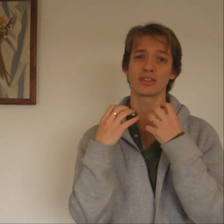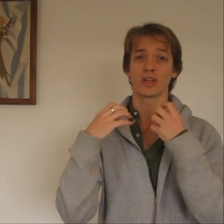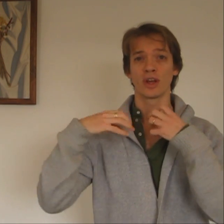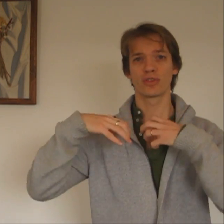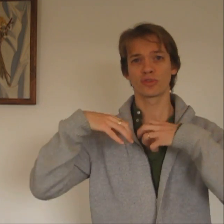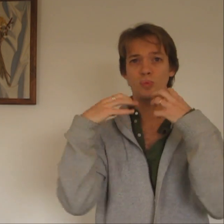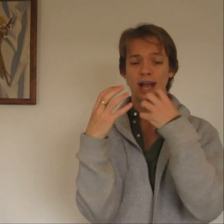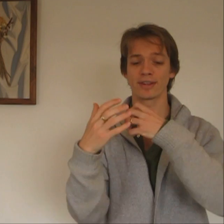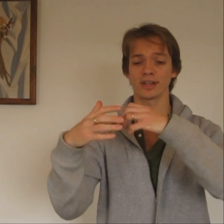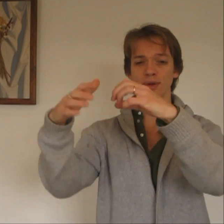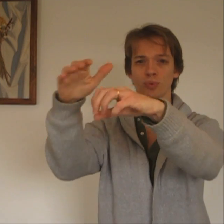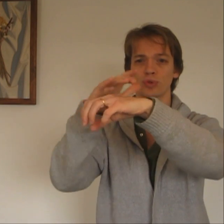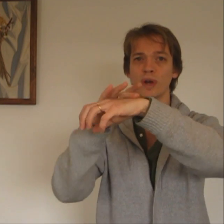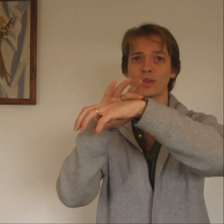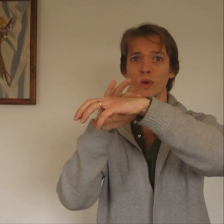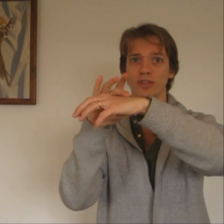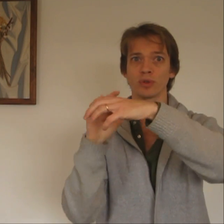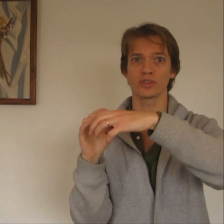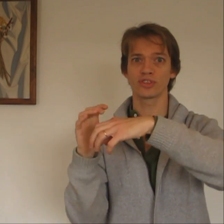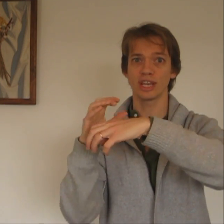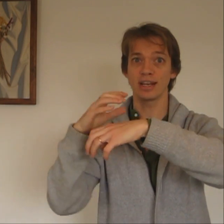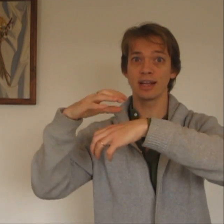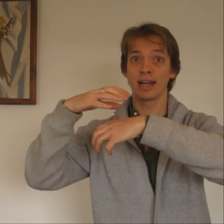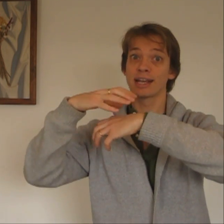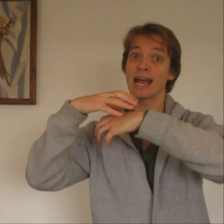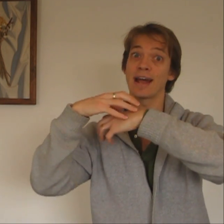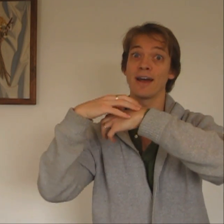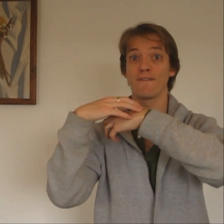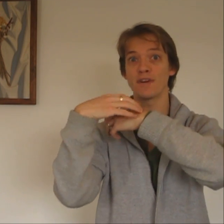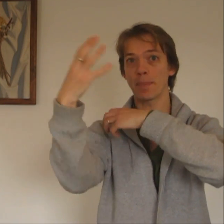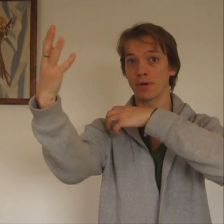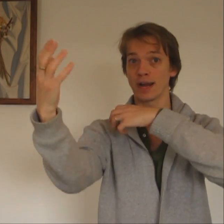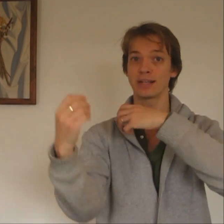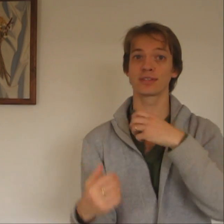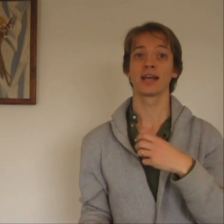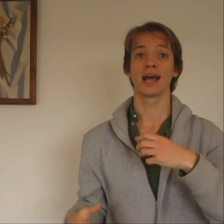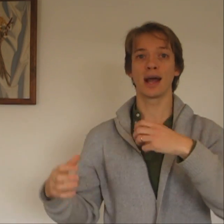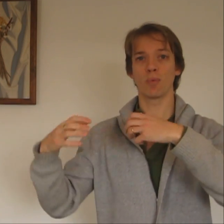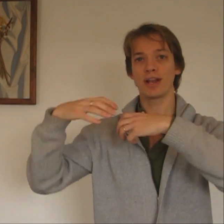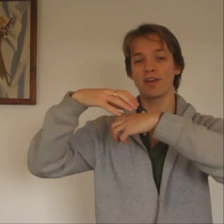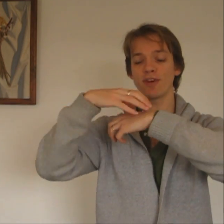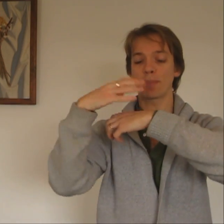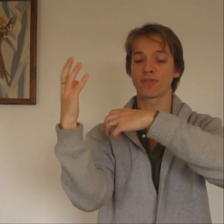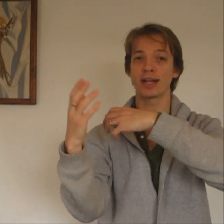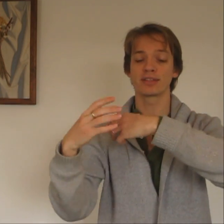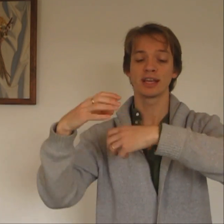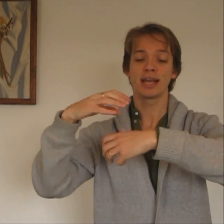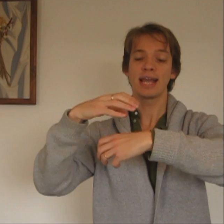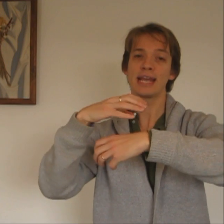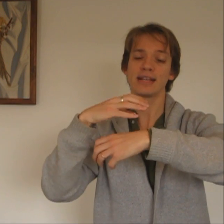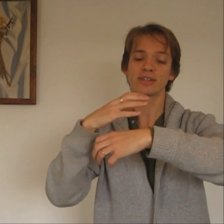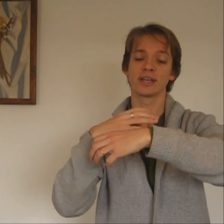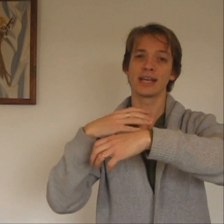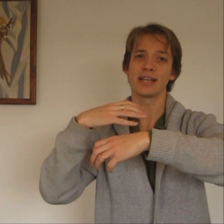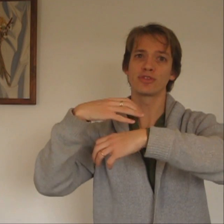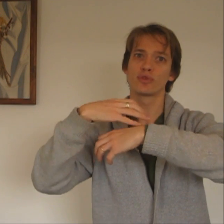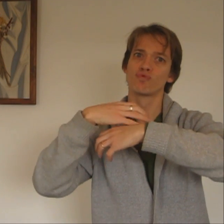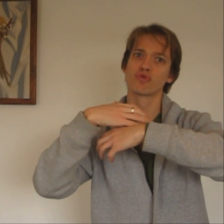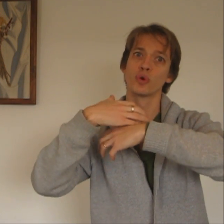sweat. And sweat, when it's on the skin, can evaporate. And when it evaporates, heat is drawn